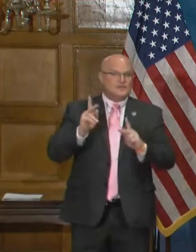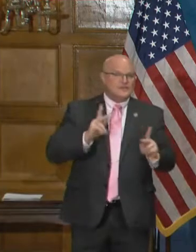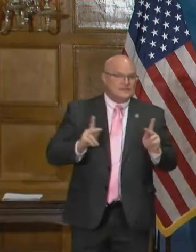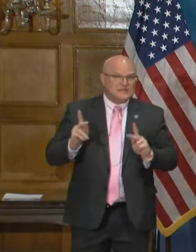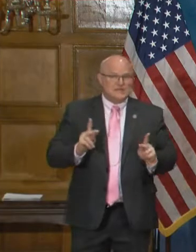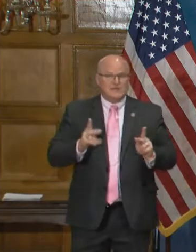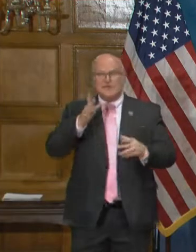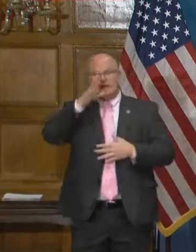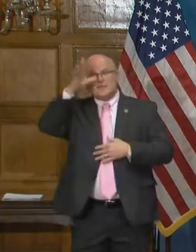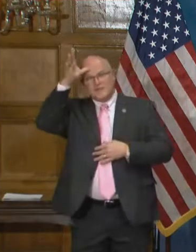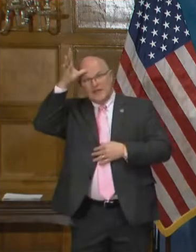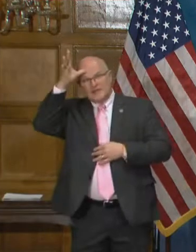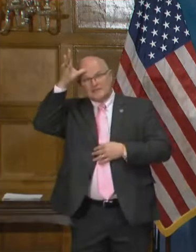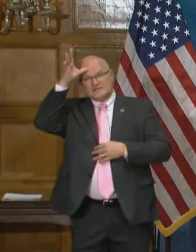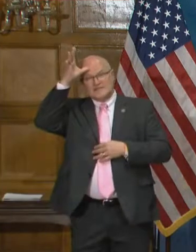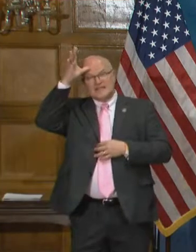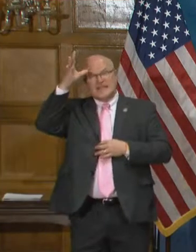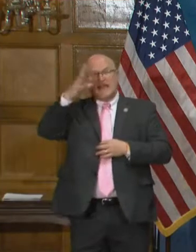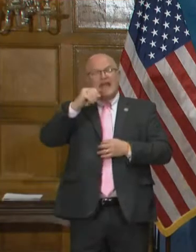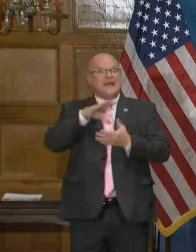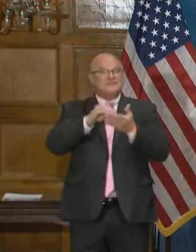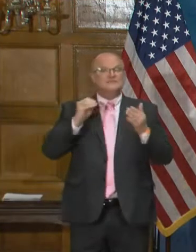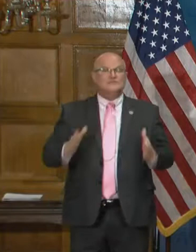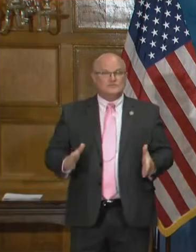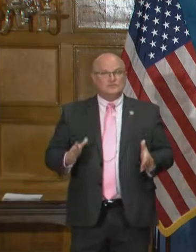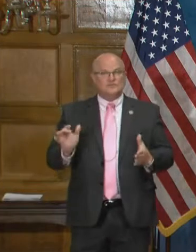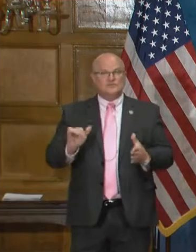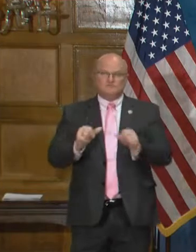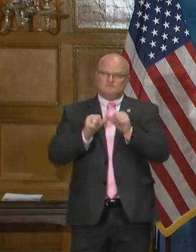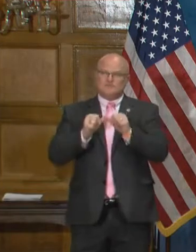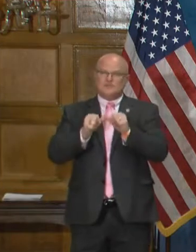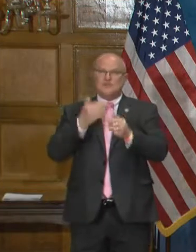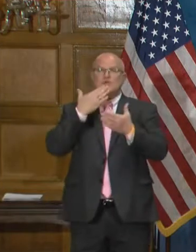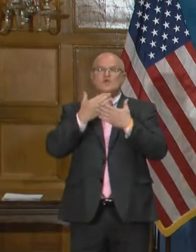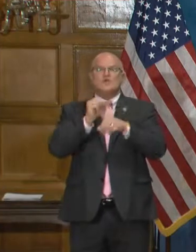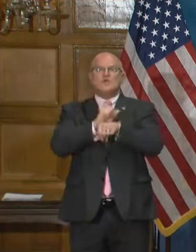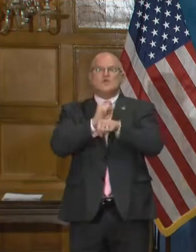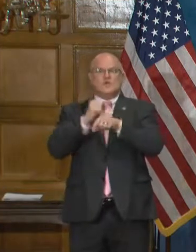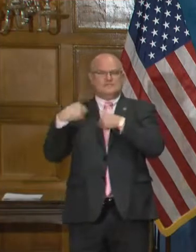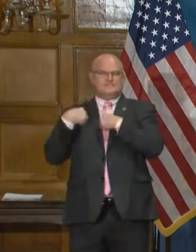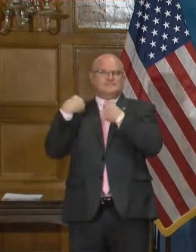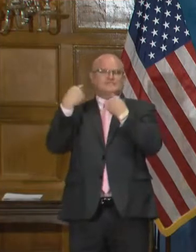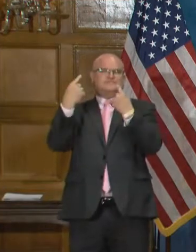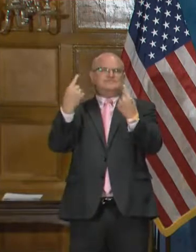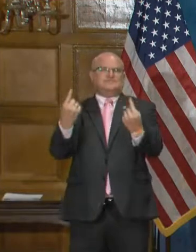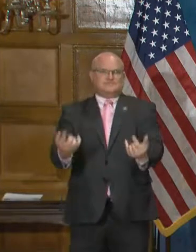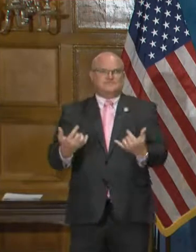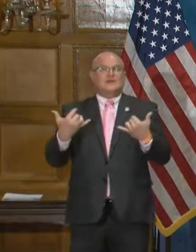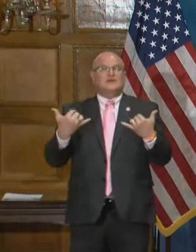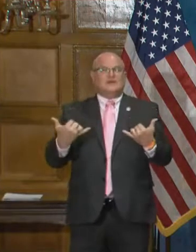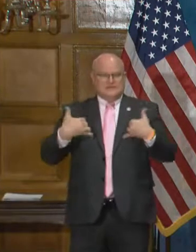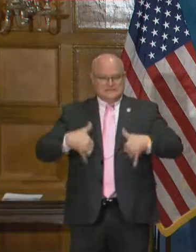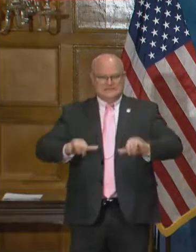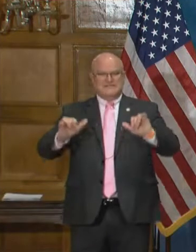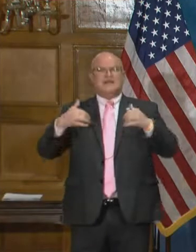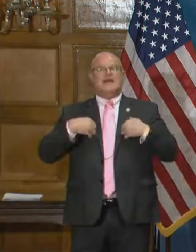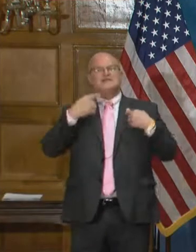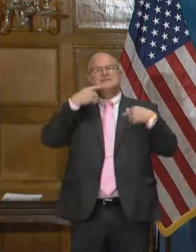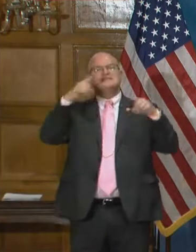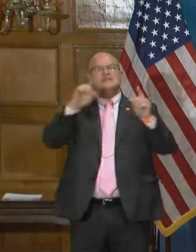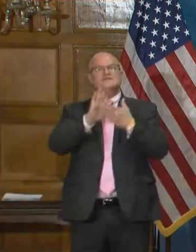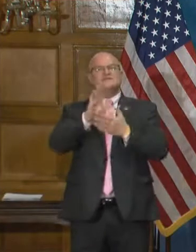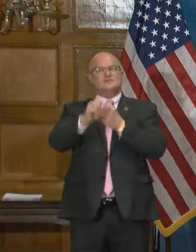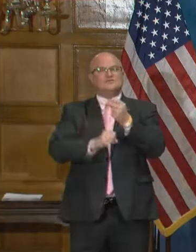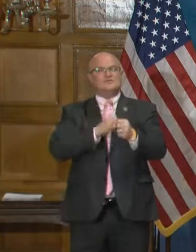all of our parents and and our students to continue the good work that you've been doing so that we can continue to have a successful